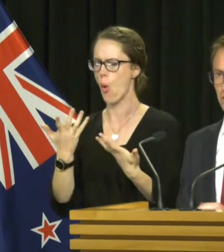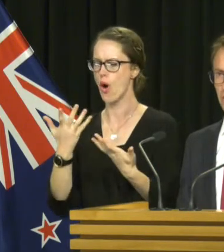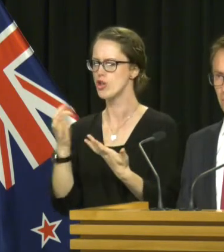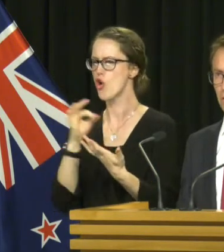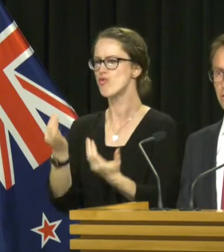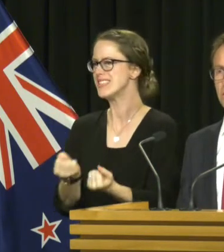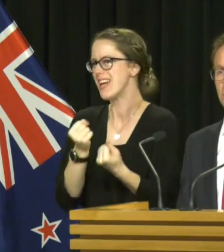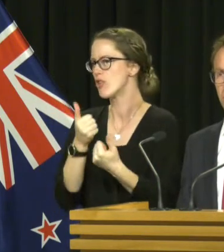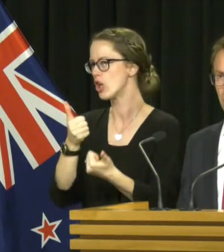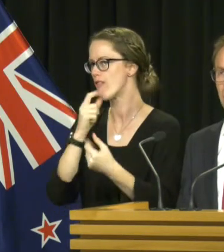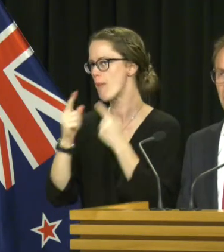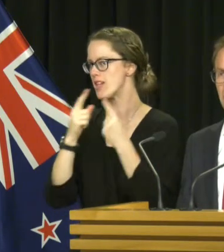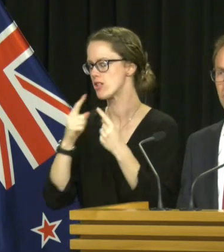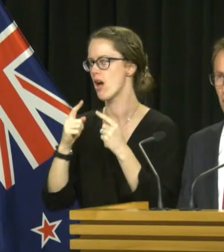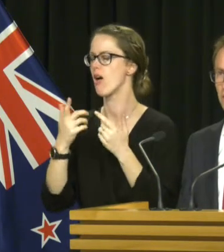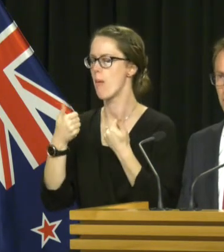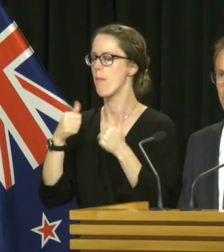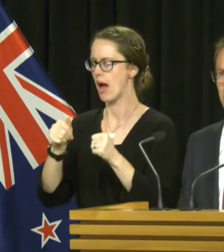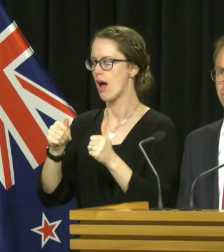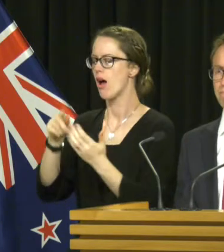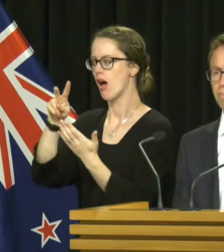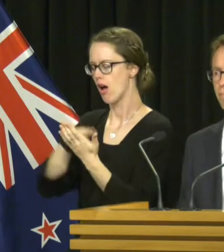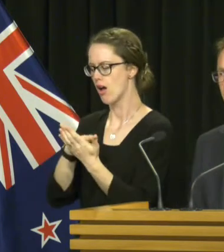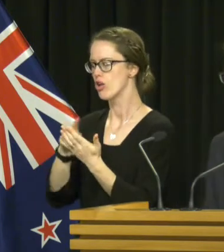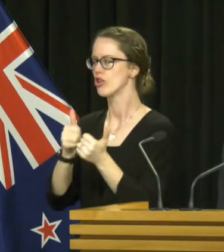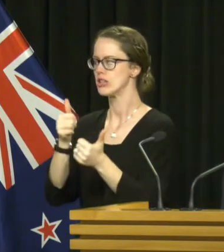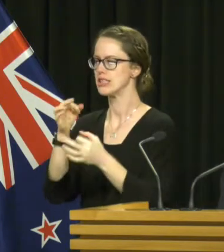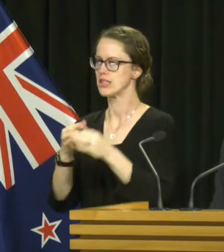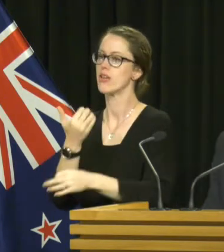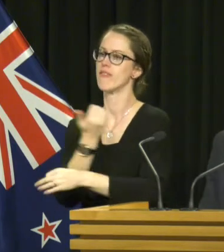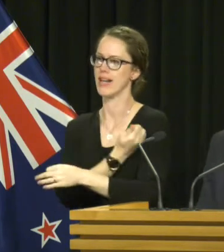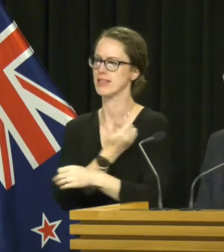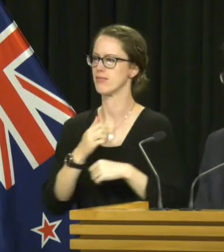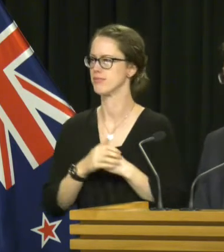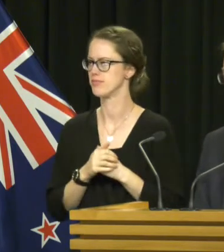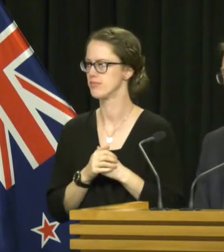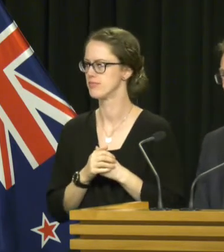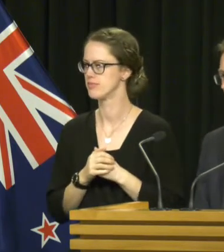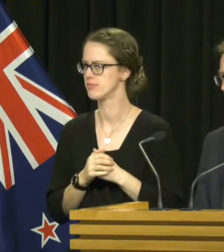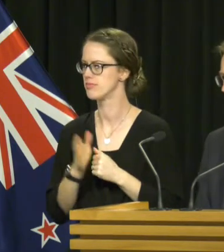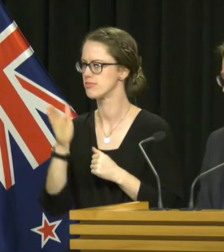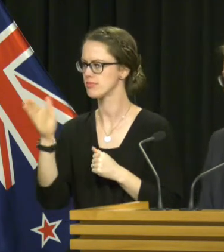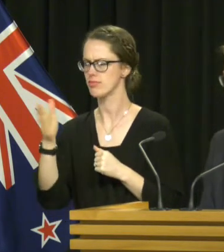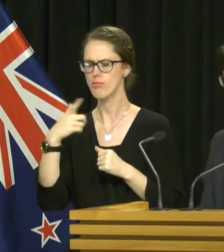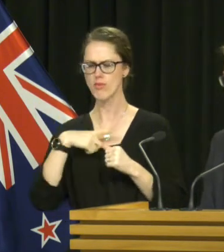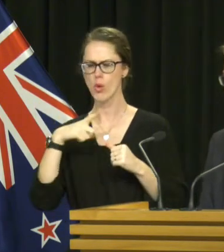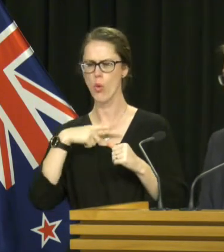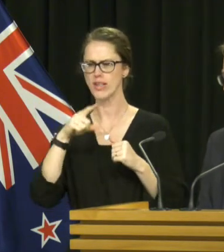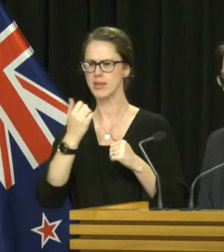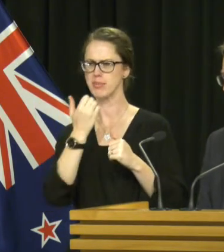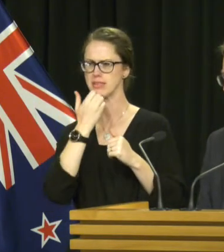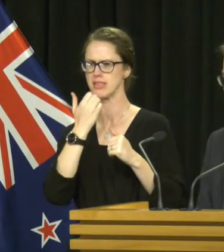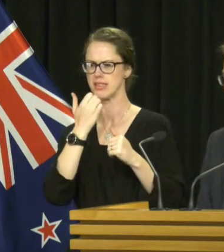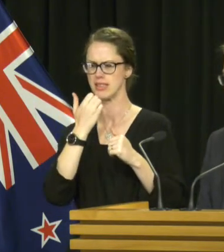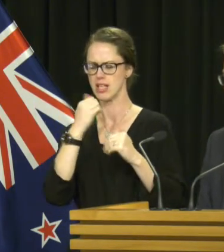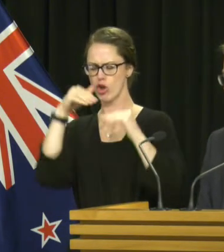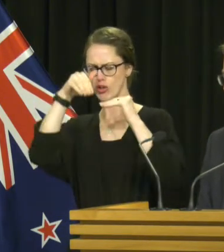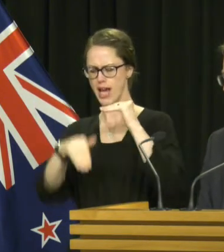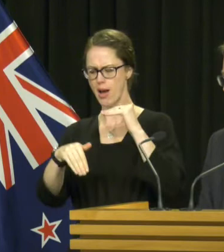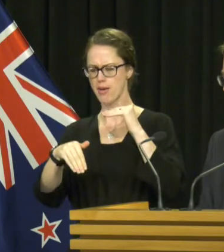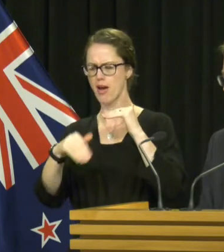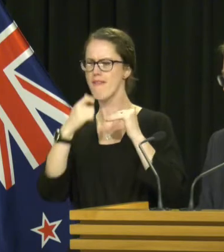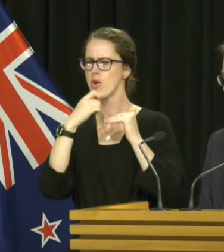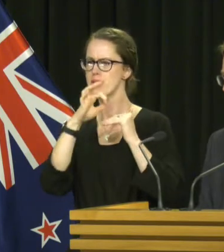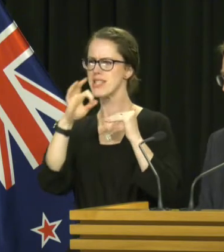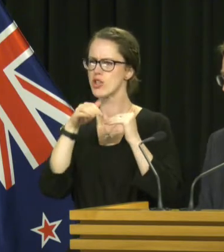information so that parents feel they're making the right decision. What's the idea that the percentage drops, a drop since 2016 by